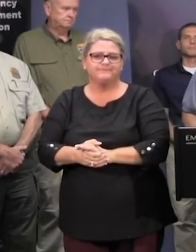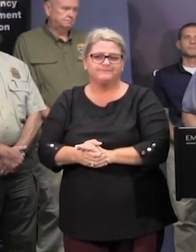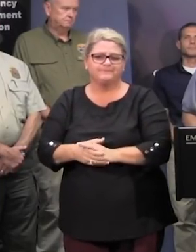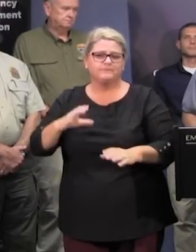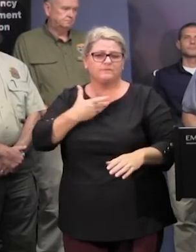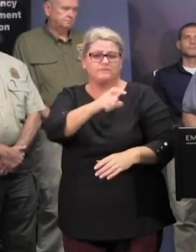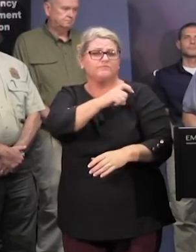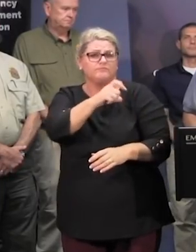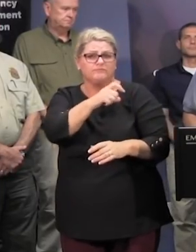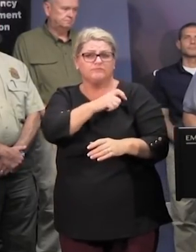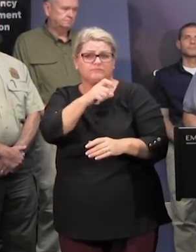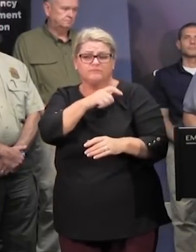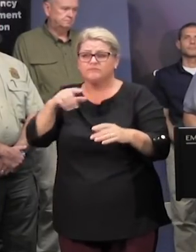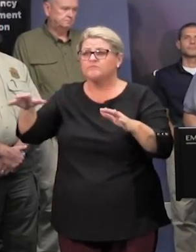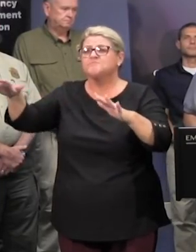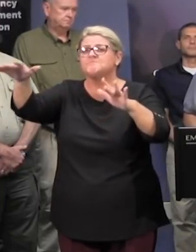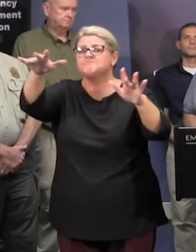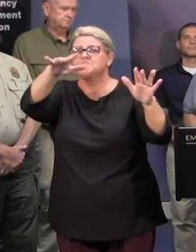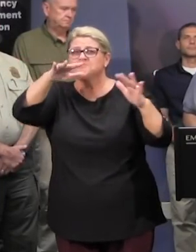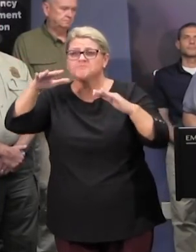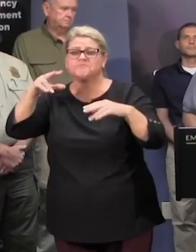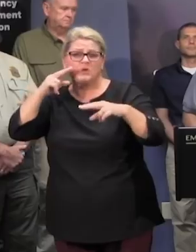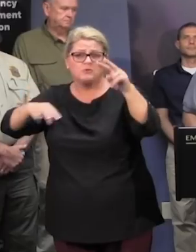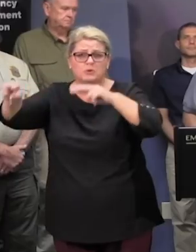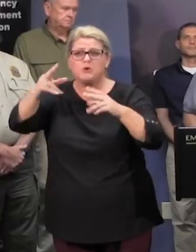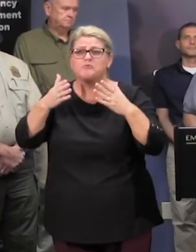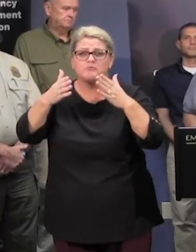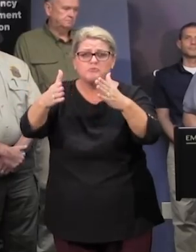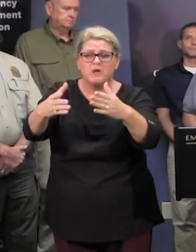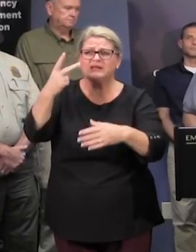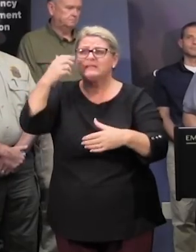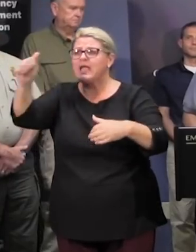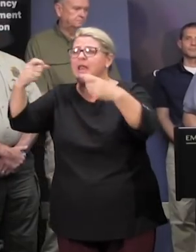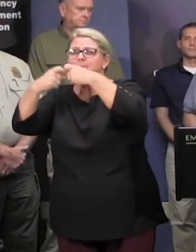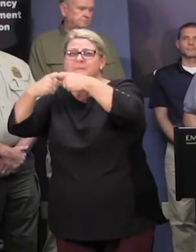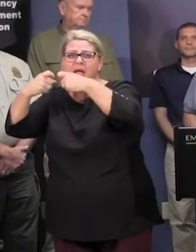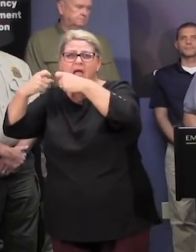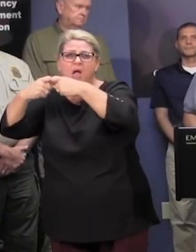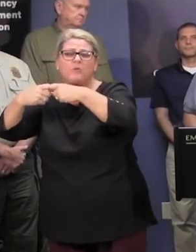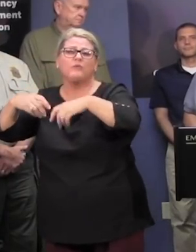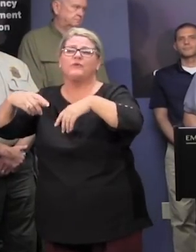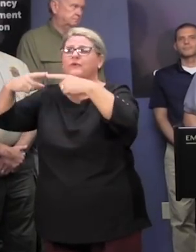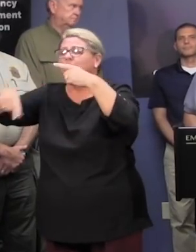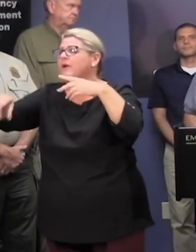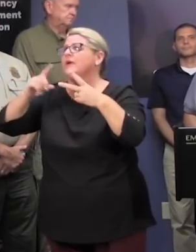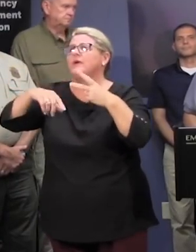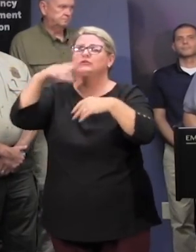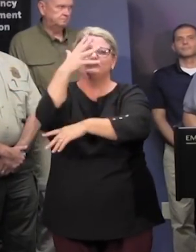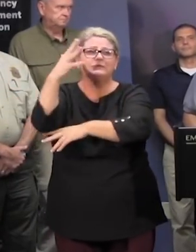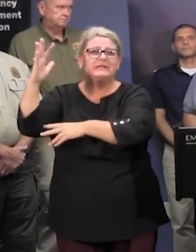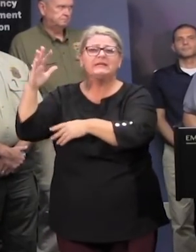our troopers and officers are out patrolling the roadways uh looking for downed power lines uh trees debris in the